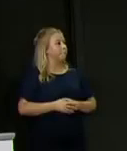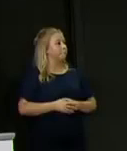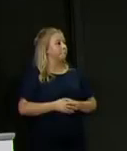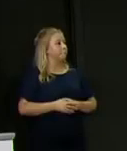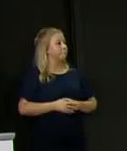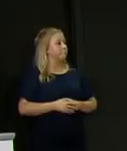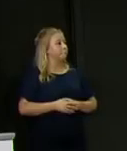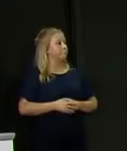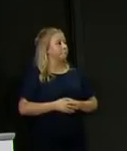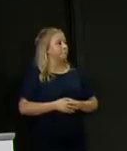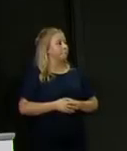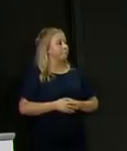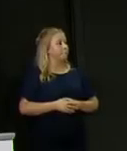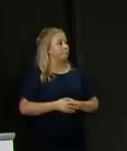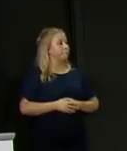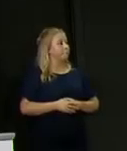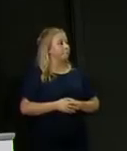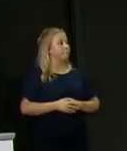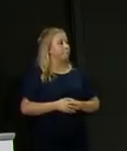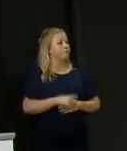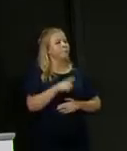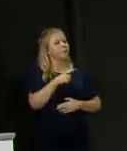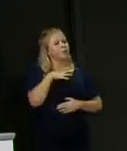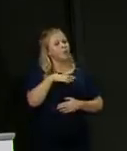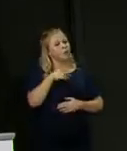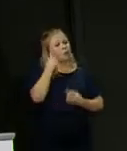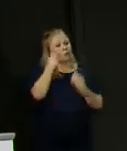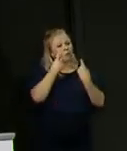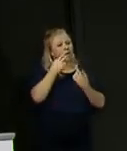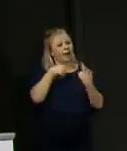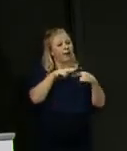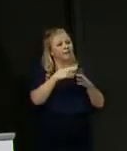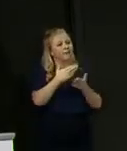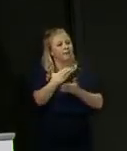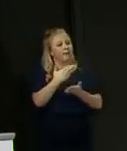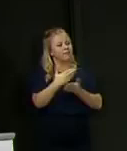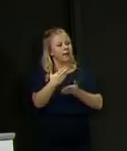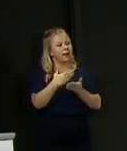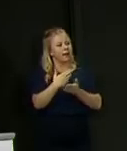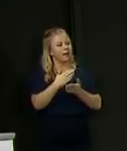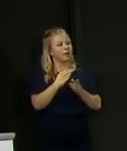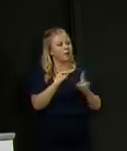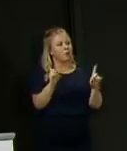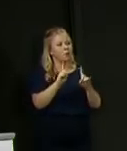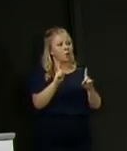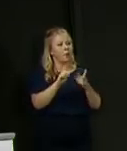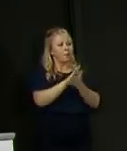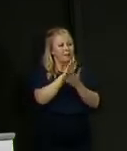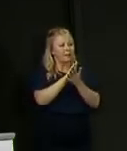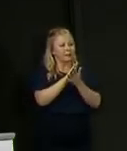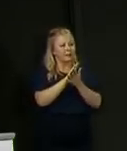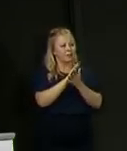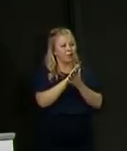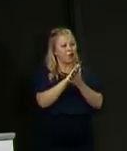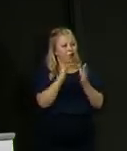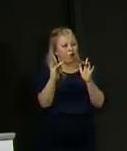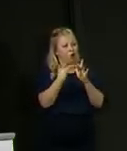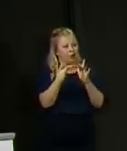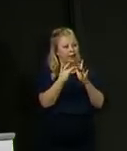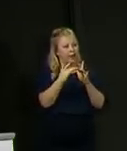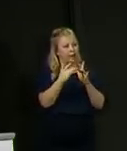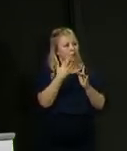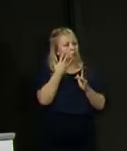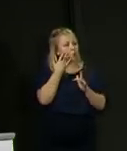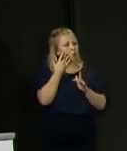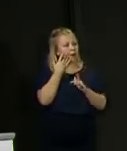Thanks, First Minister. I just wondered if you could clarify what will constitute close contacts between people when